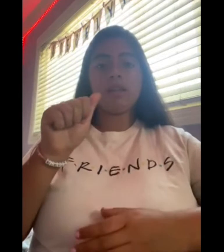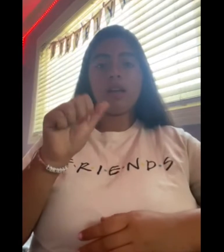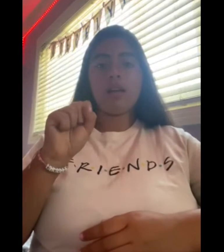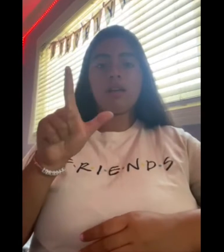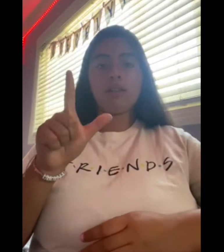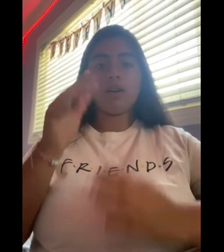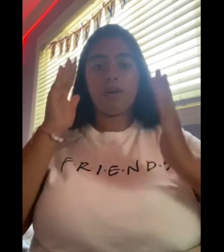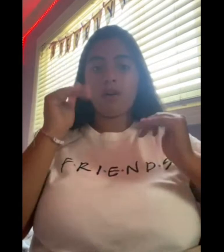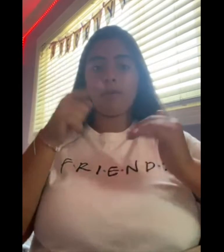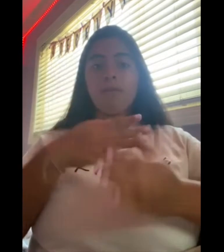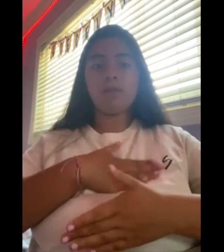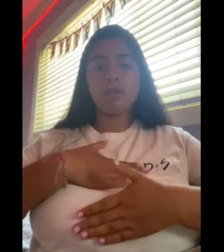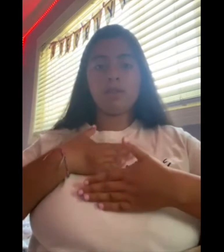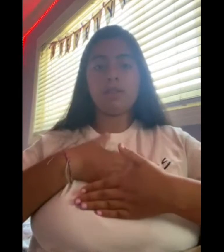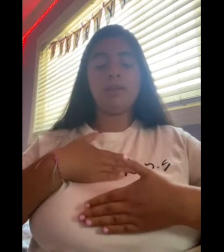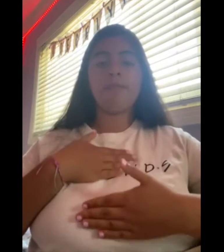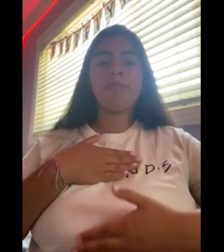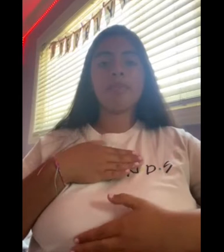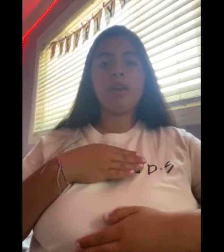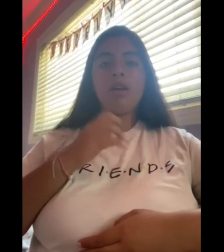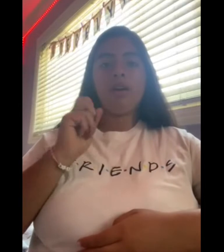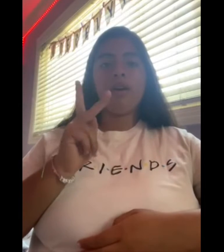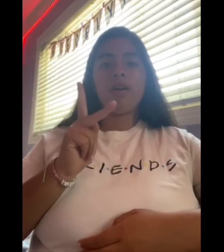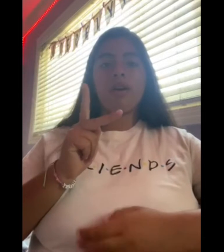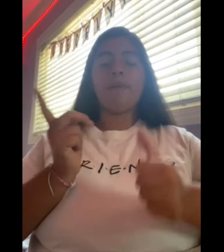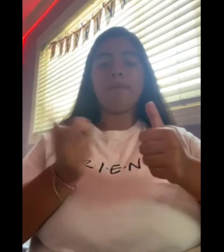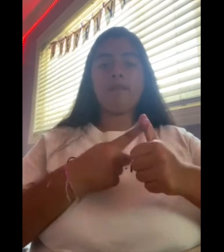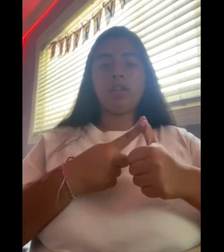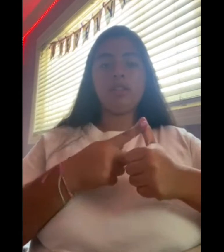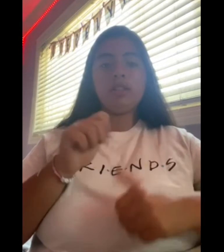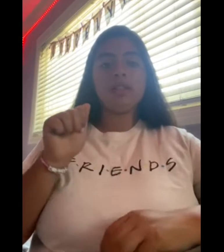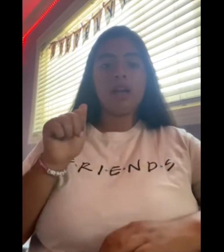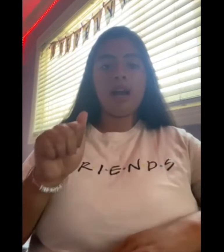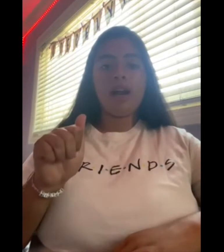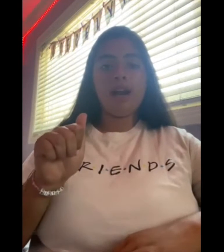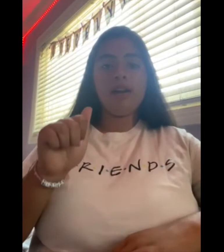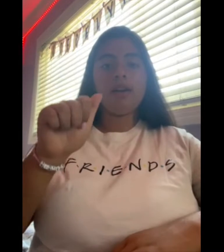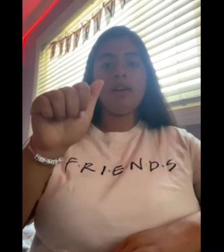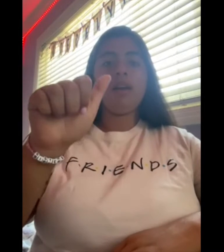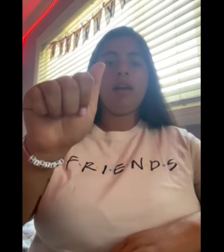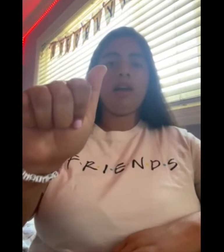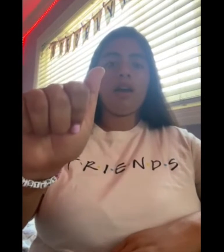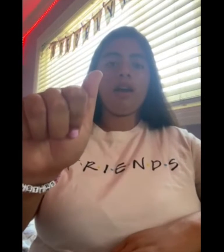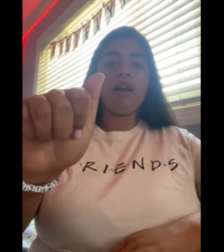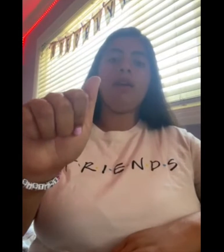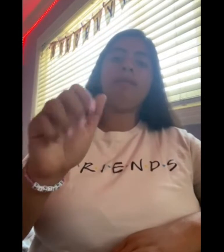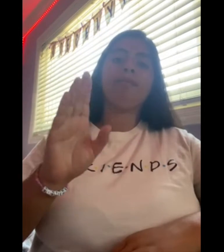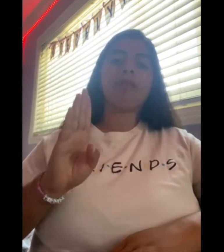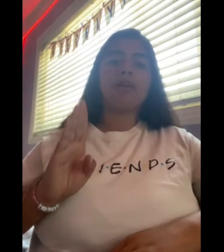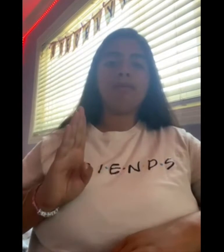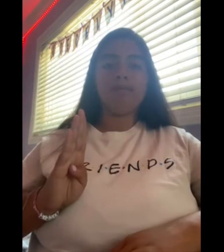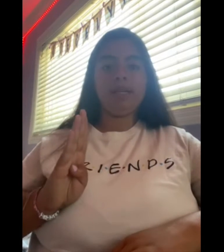ASL. Hope you enjoy. Okay, first A, A, B,